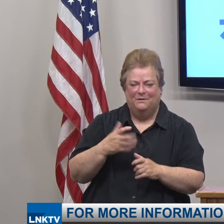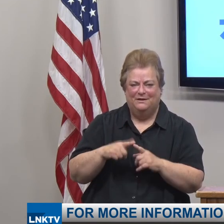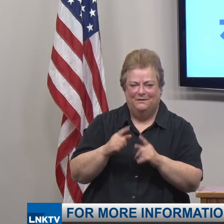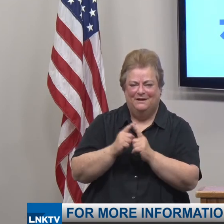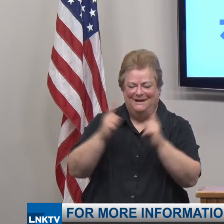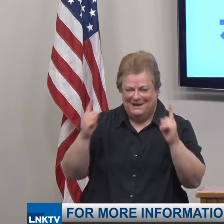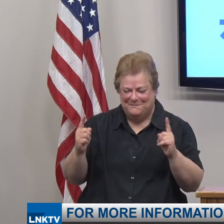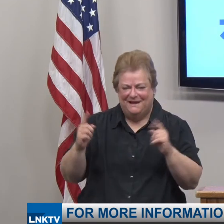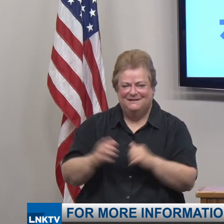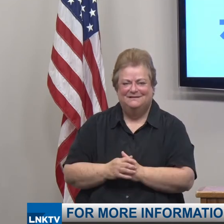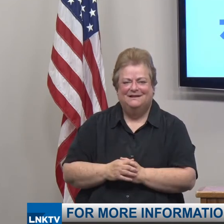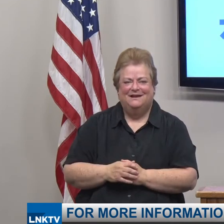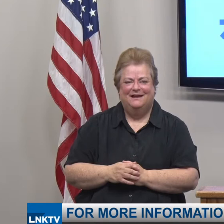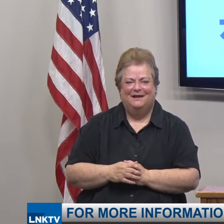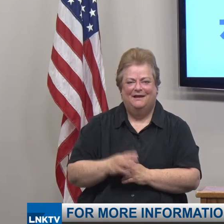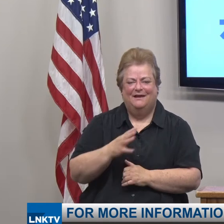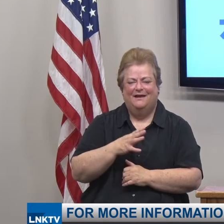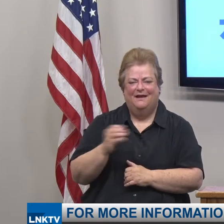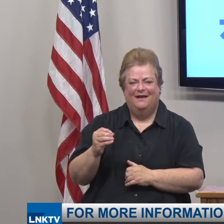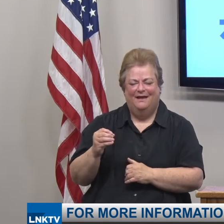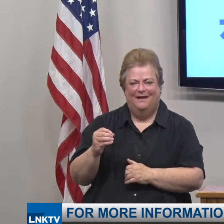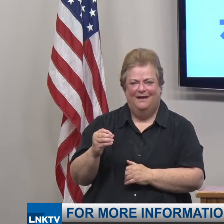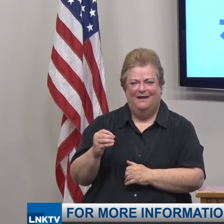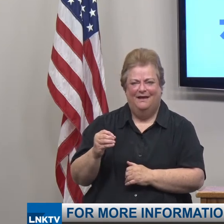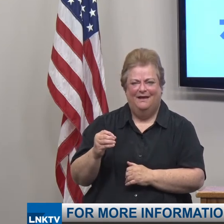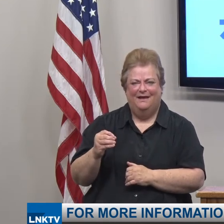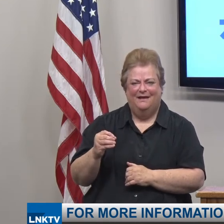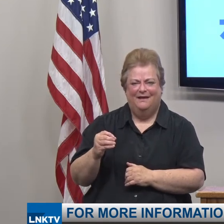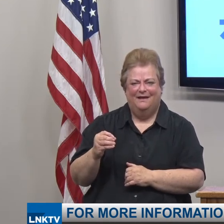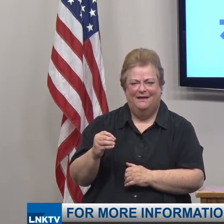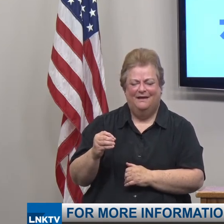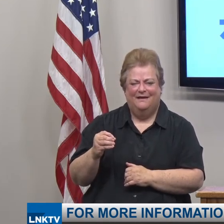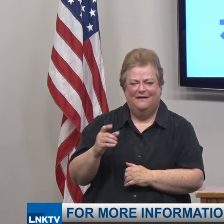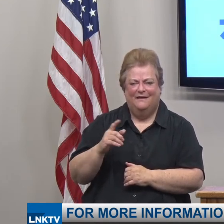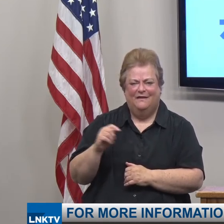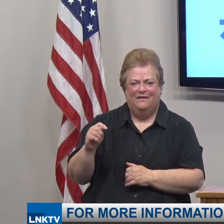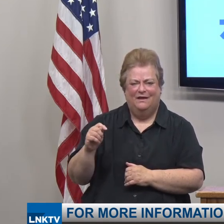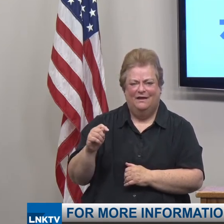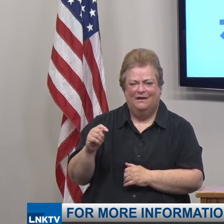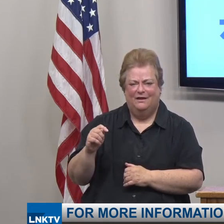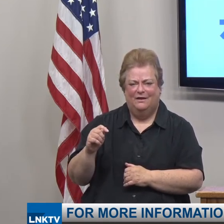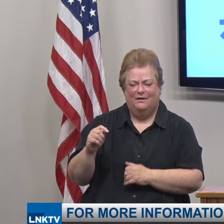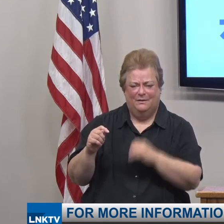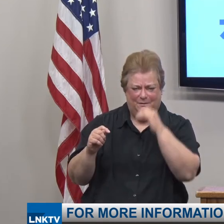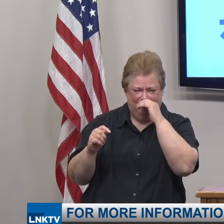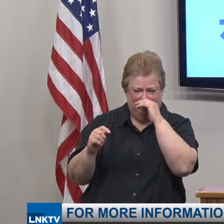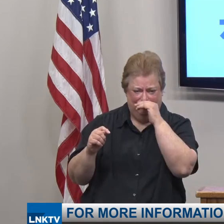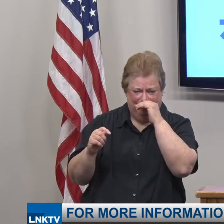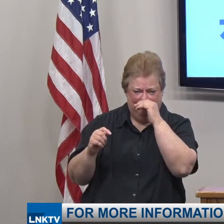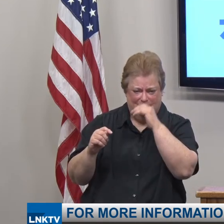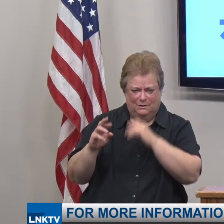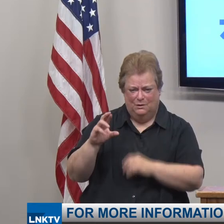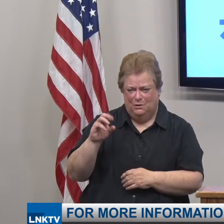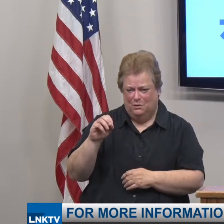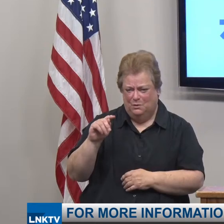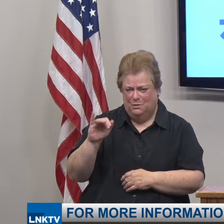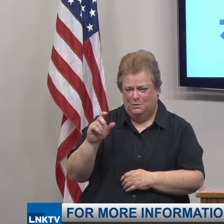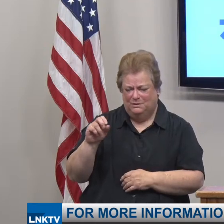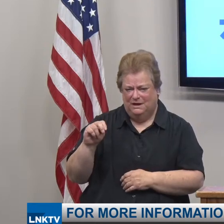And the rotation looks like it's three